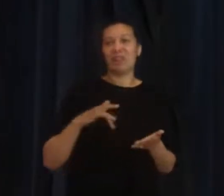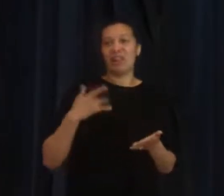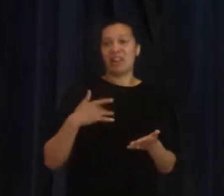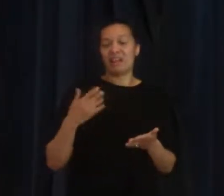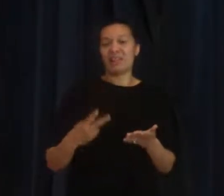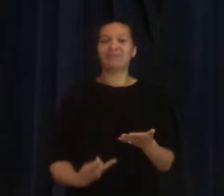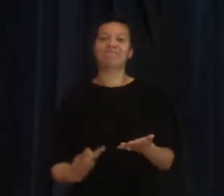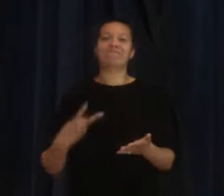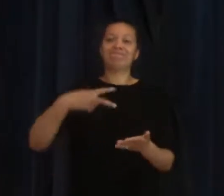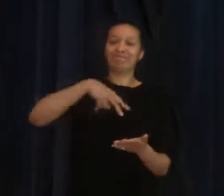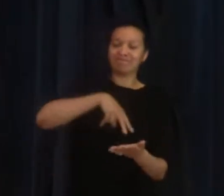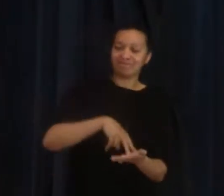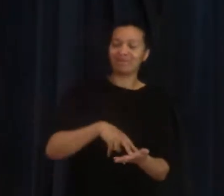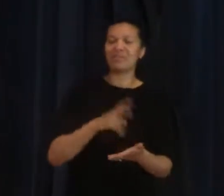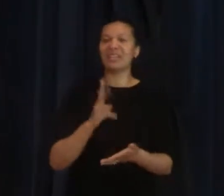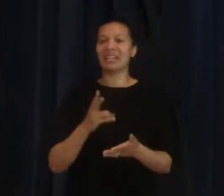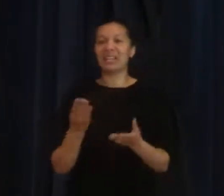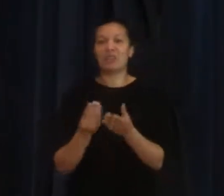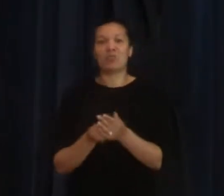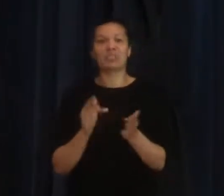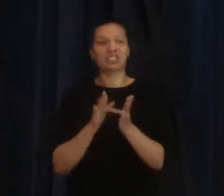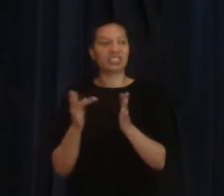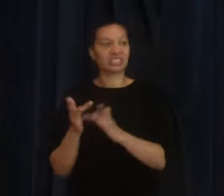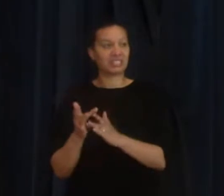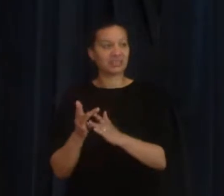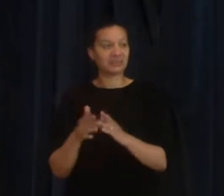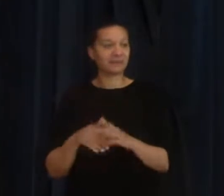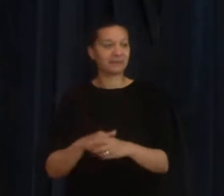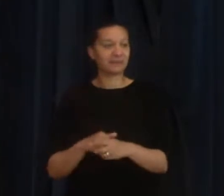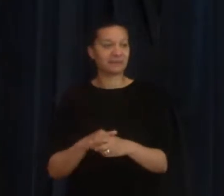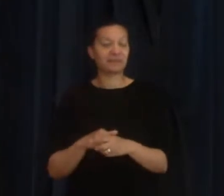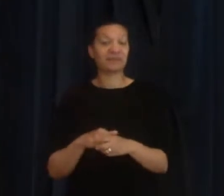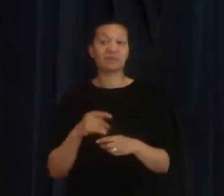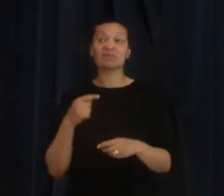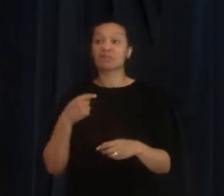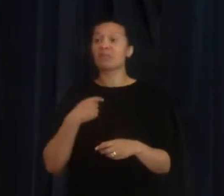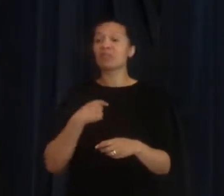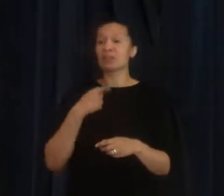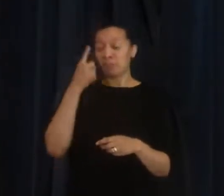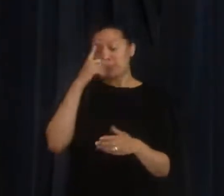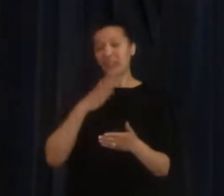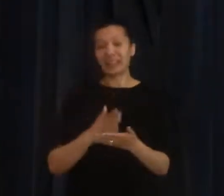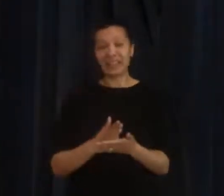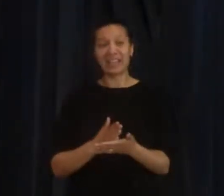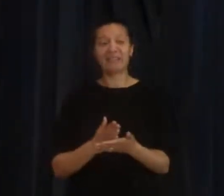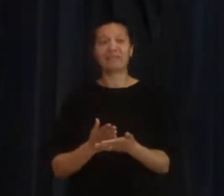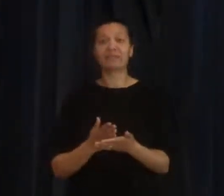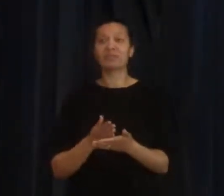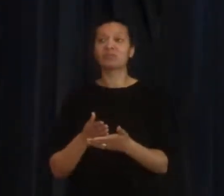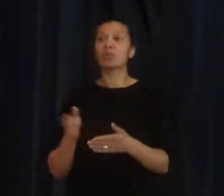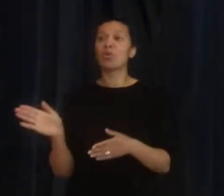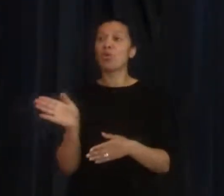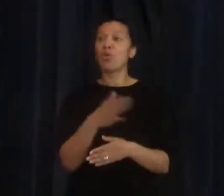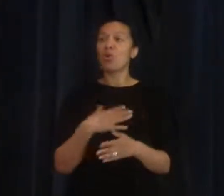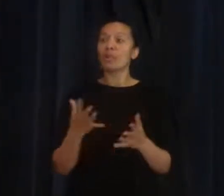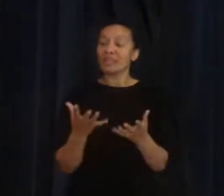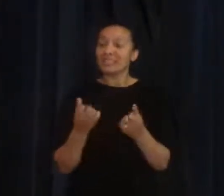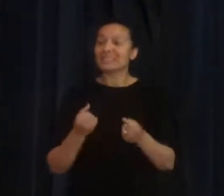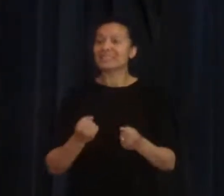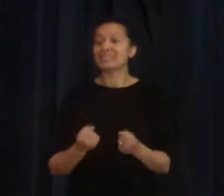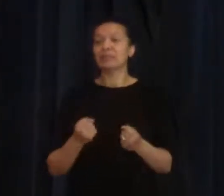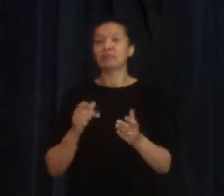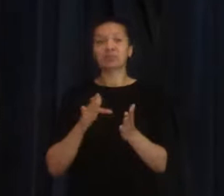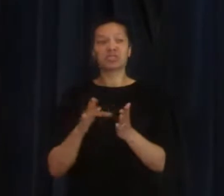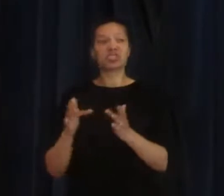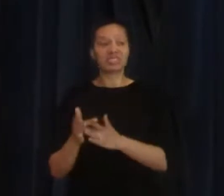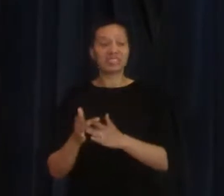again with Jesus. And I do believe that everybody who has accepted Jesus as their Lord and Saviour should be